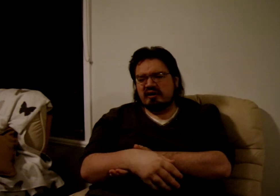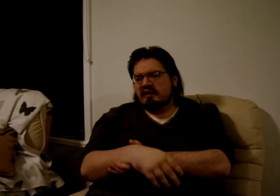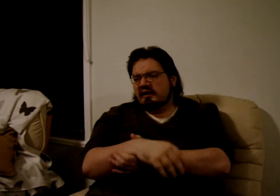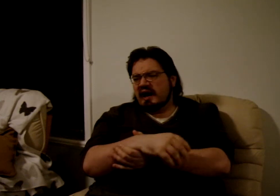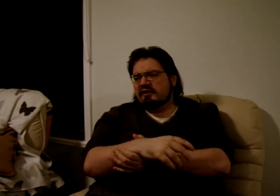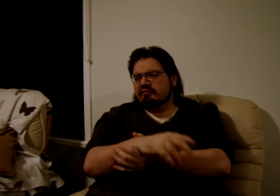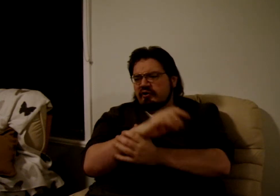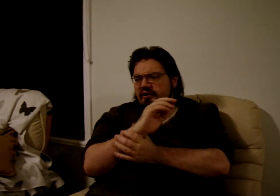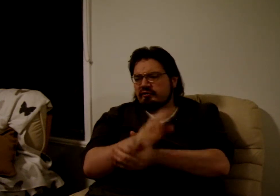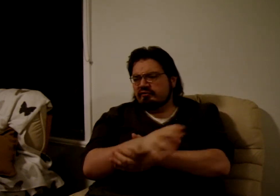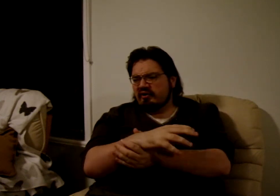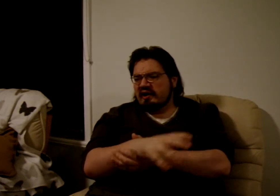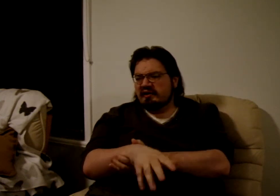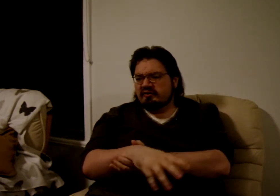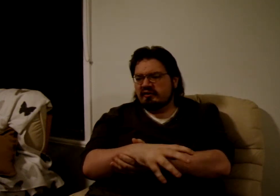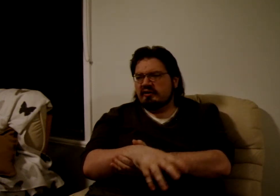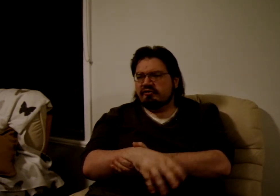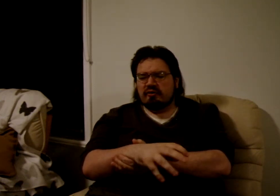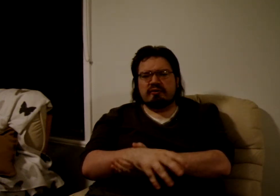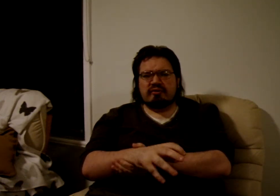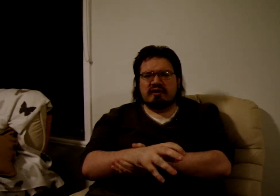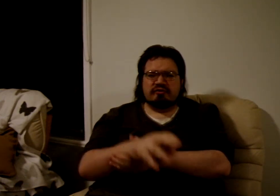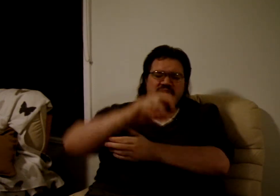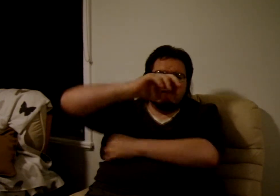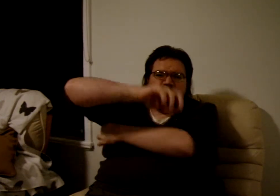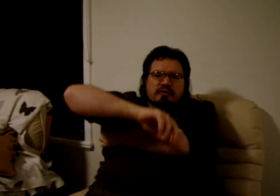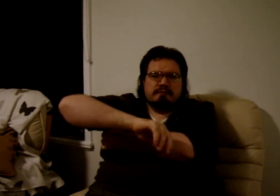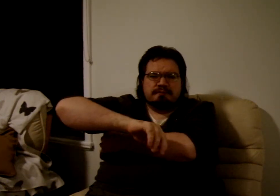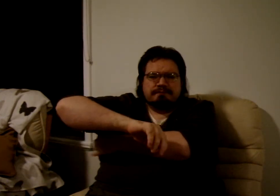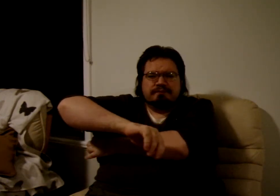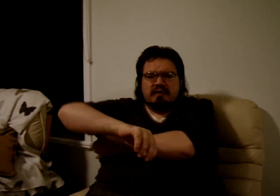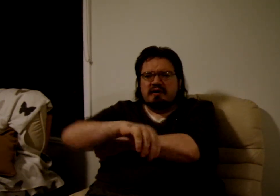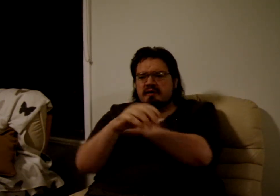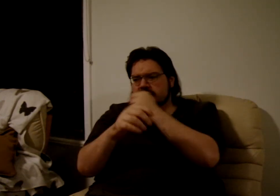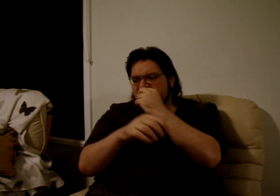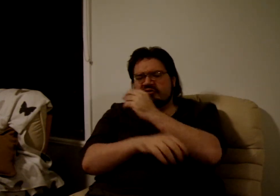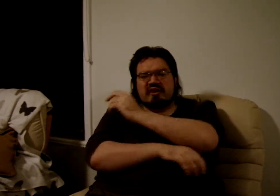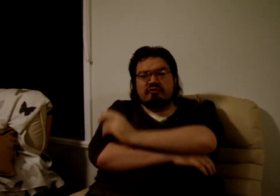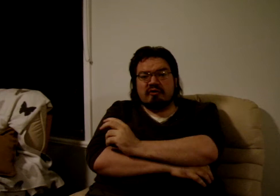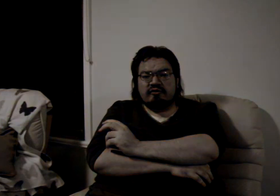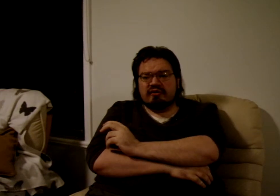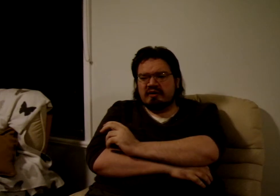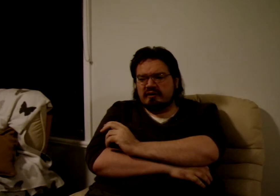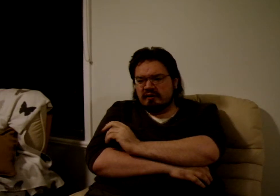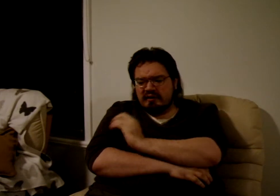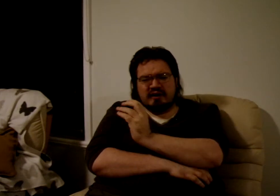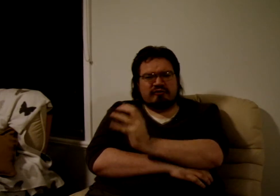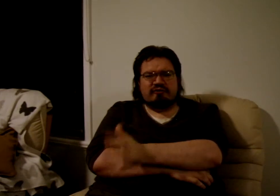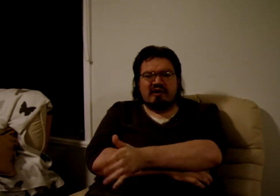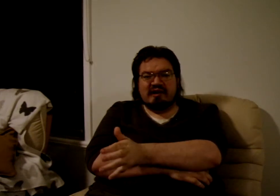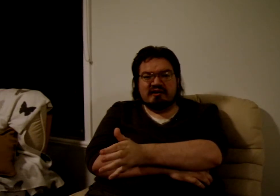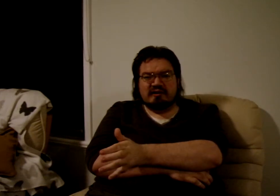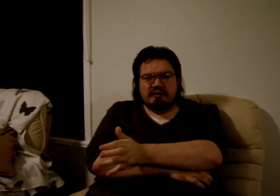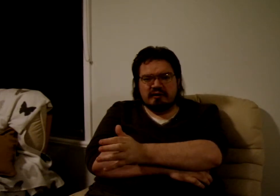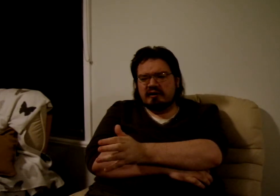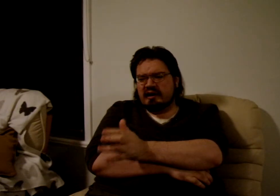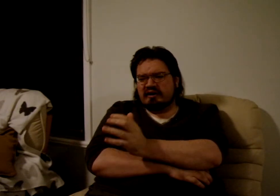And you've got to find certain things to help you. It's interesting. It's fun. And it's